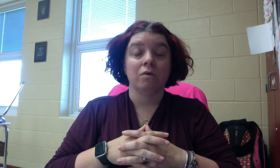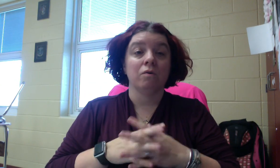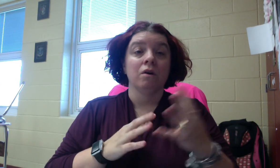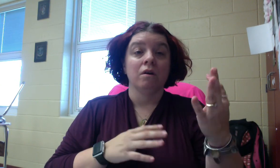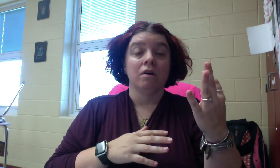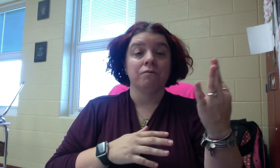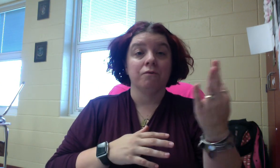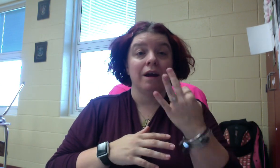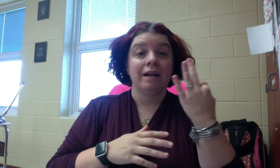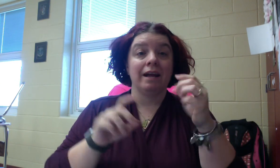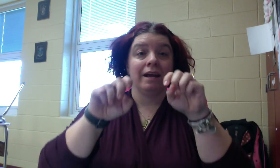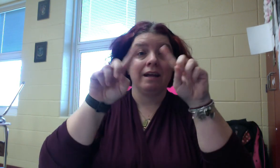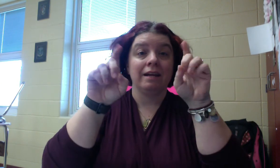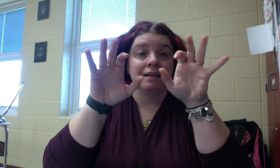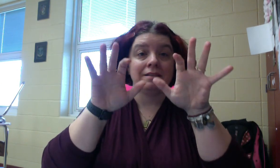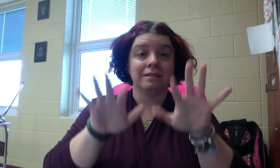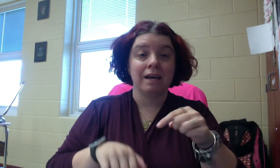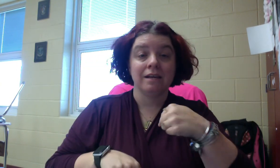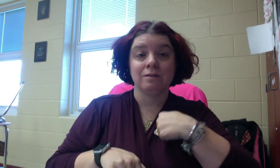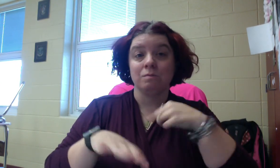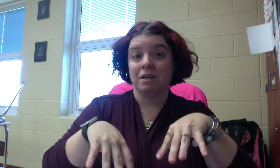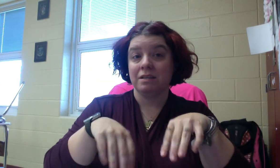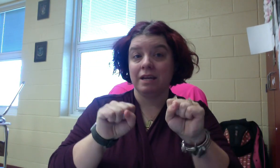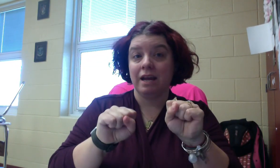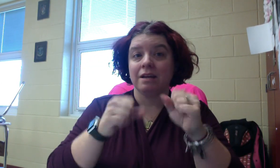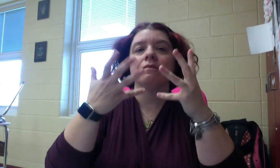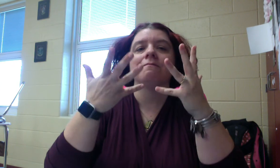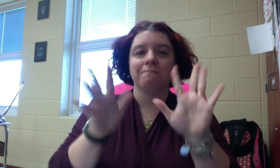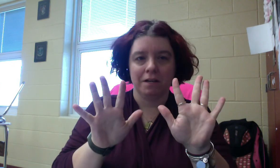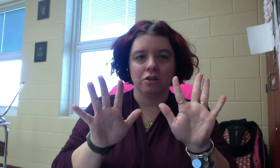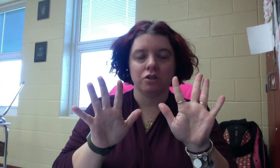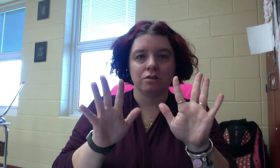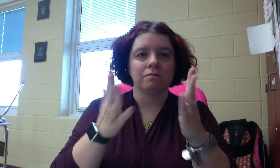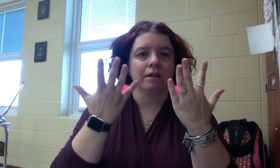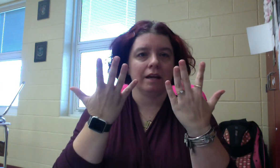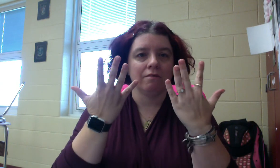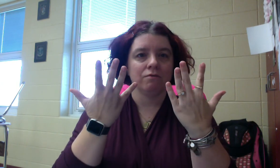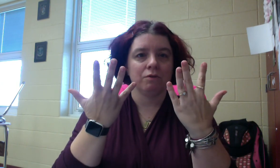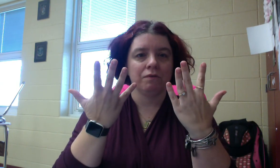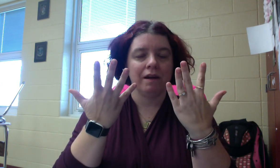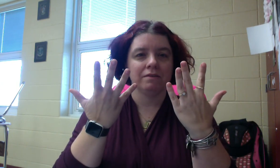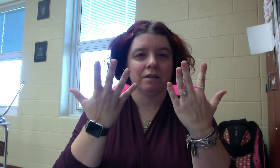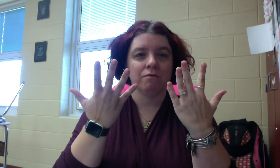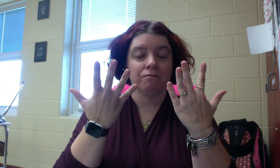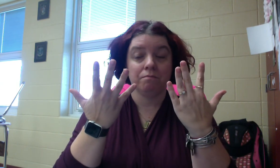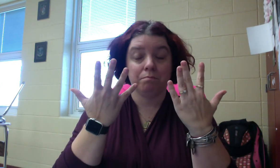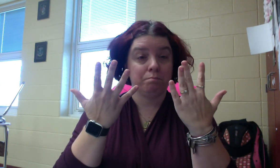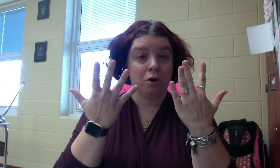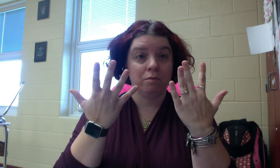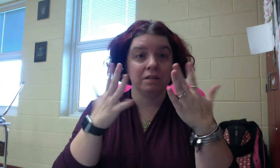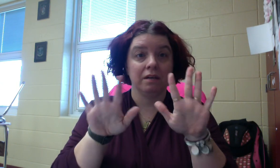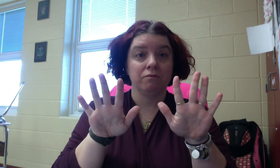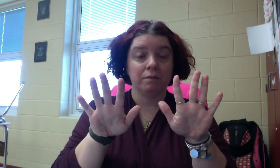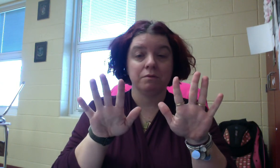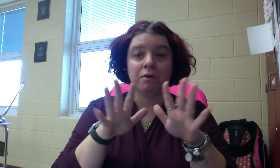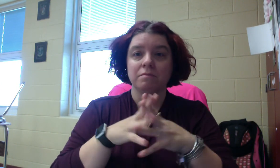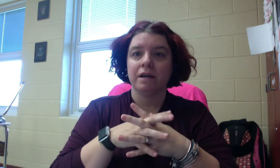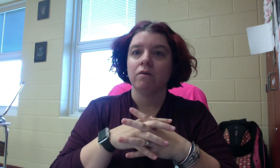Friday, test me, take finished. Again, two fives that are palms in, flip to palms out.